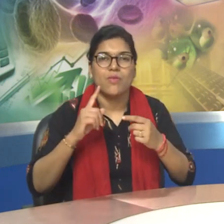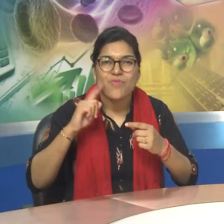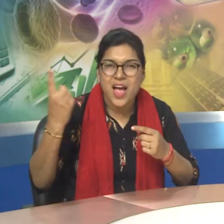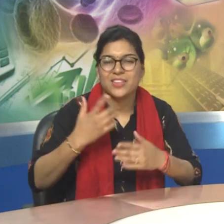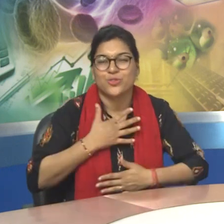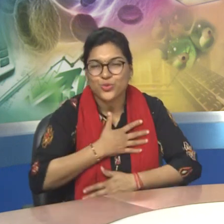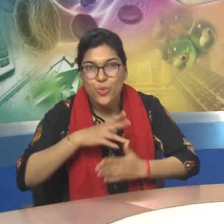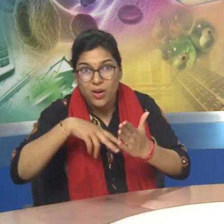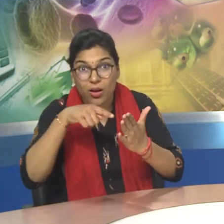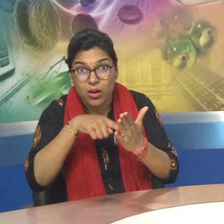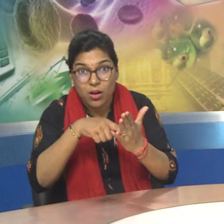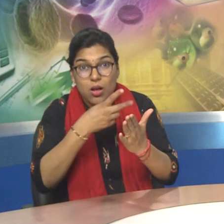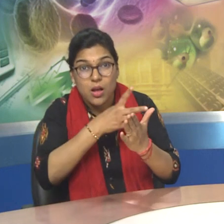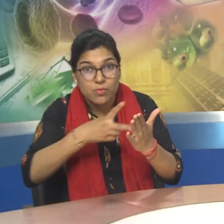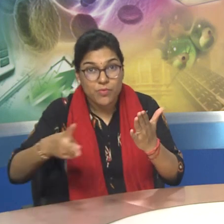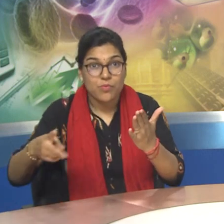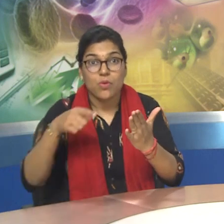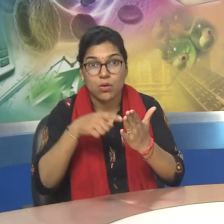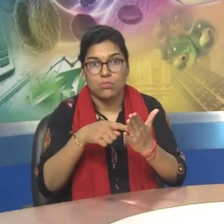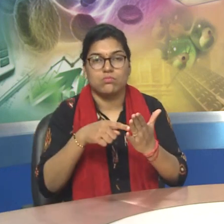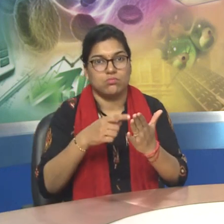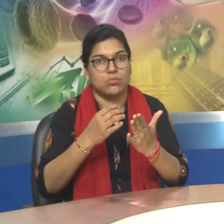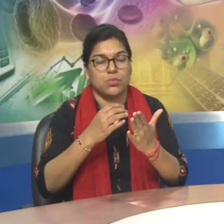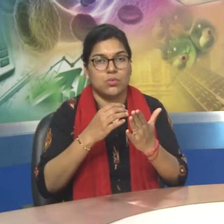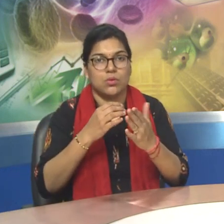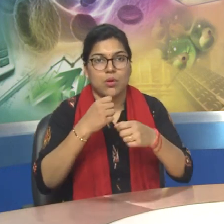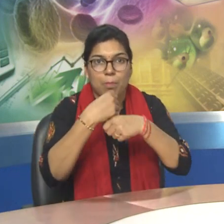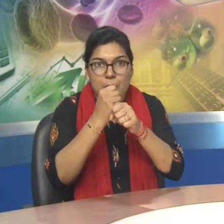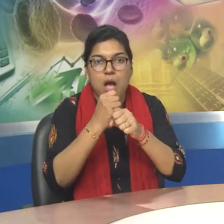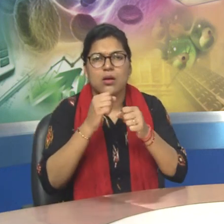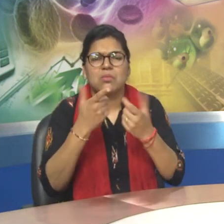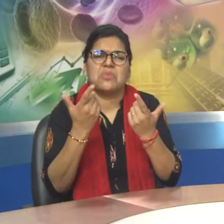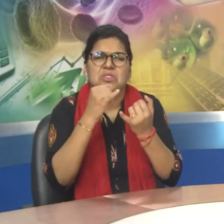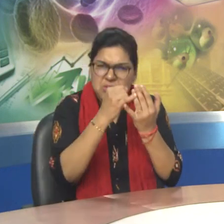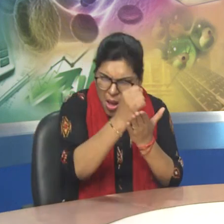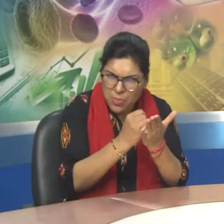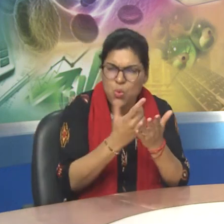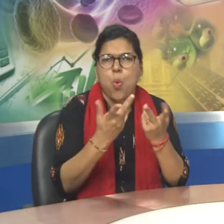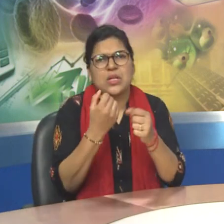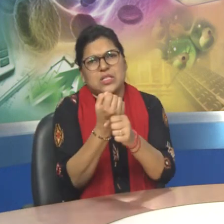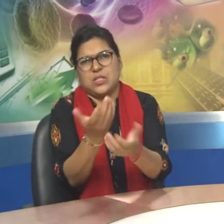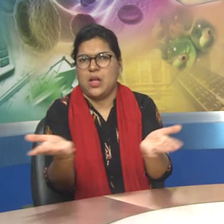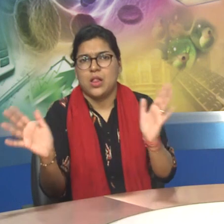and contain articles on that subject written in simple language.